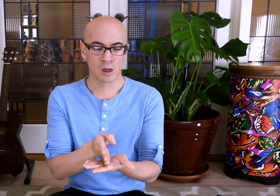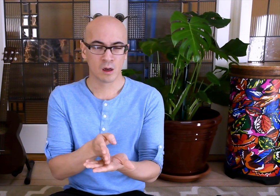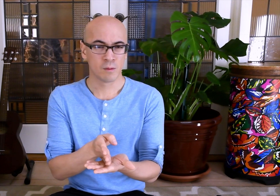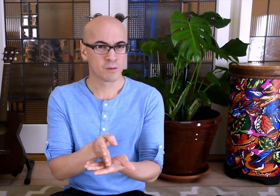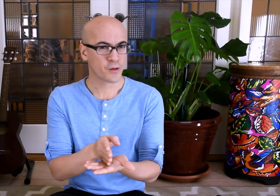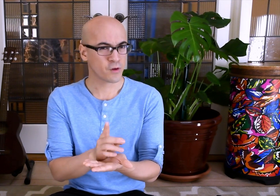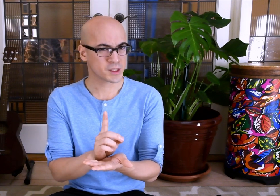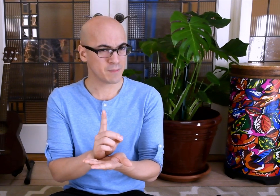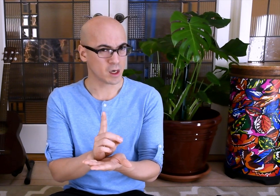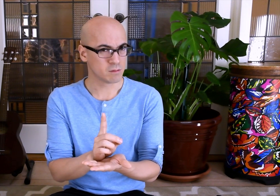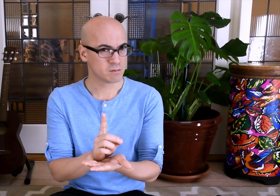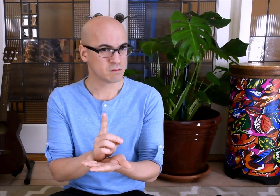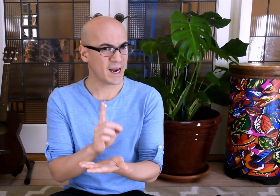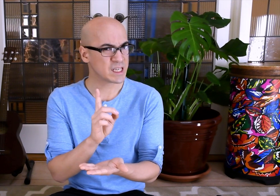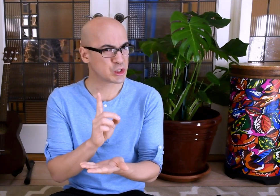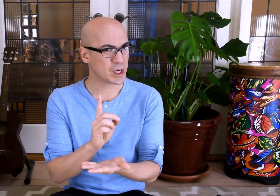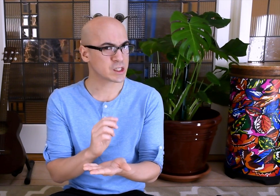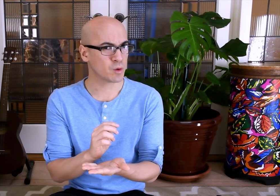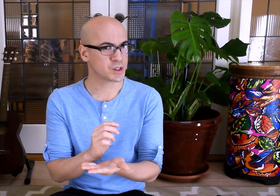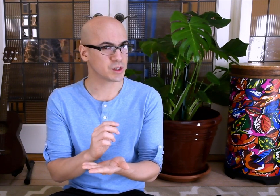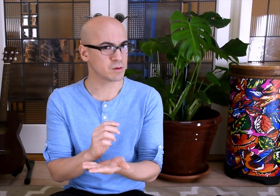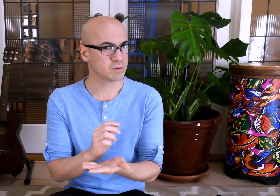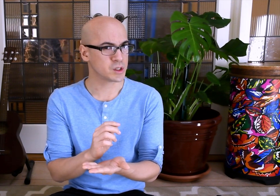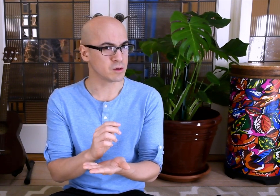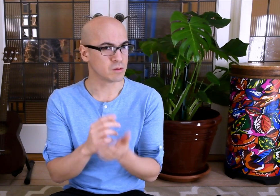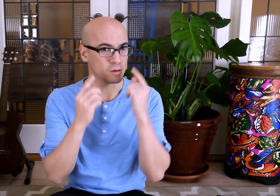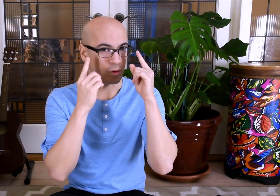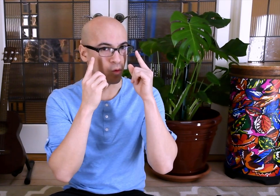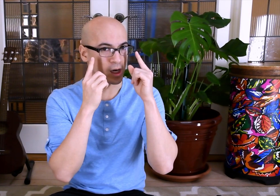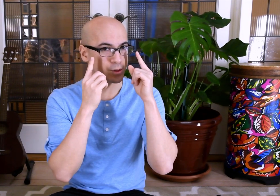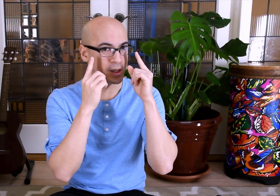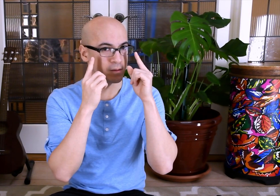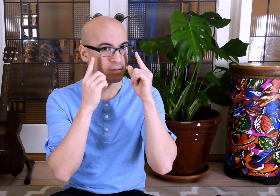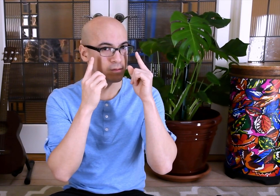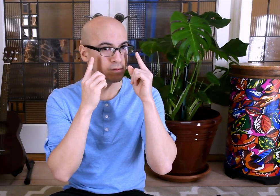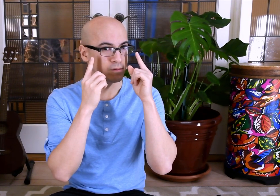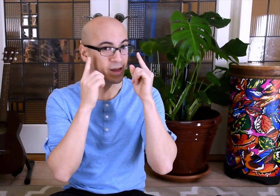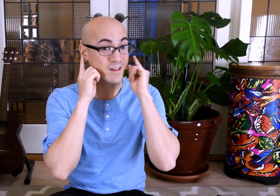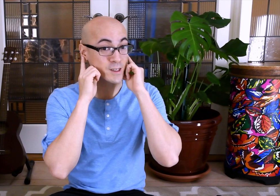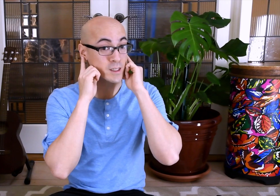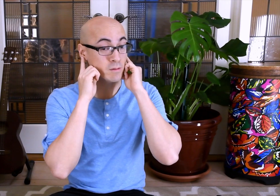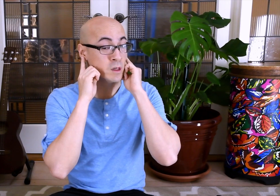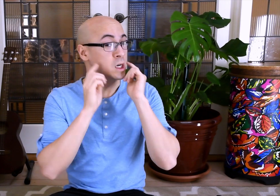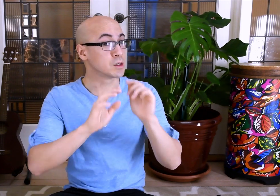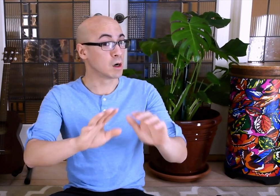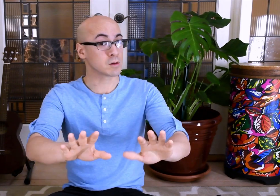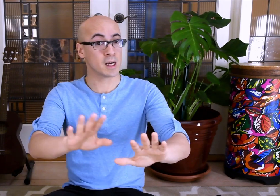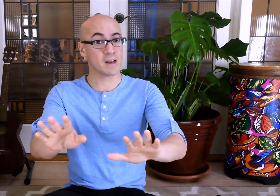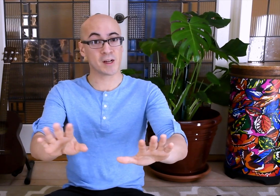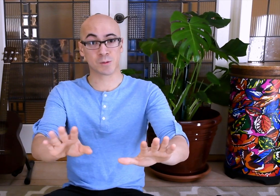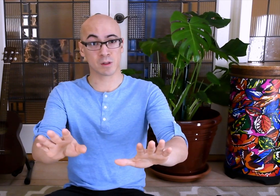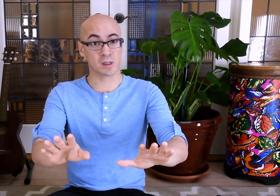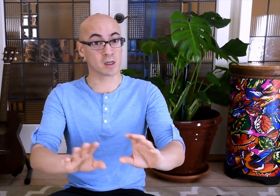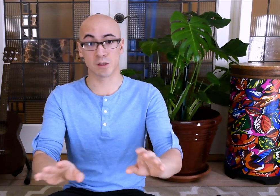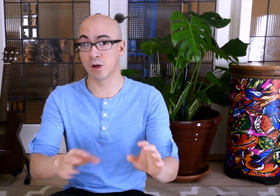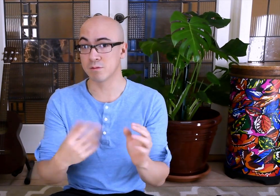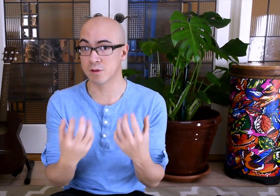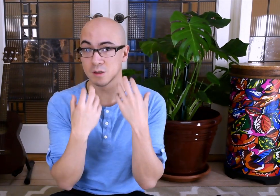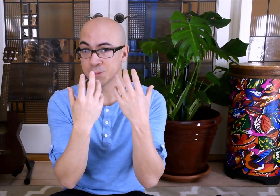The first time though, I just want you to watch me and listen. Don't cut any vegetables and also don't speak